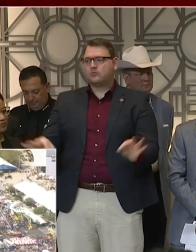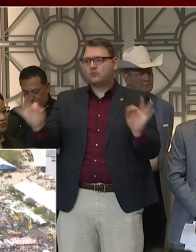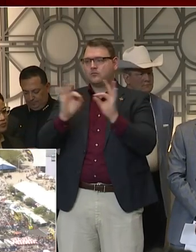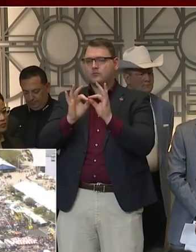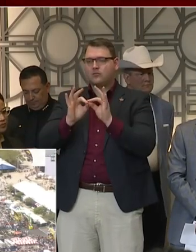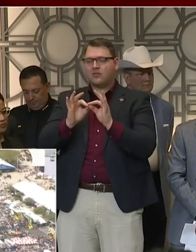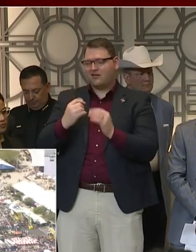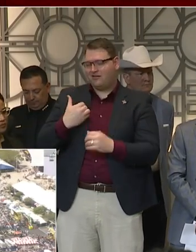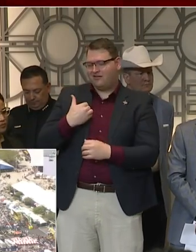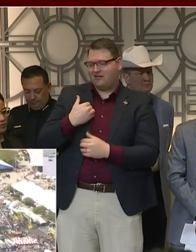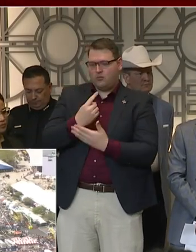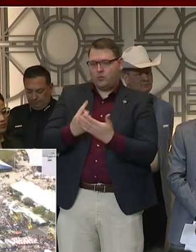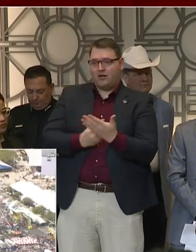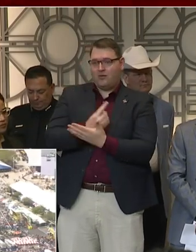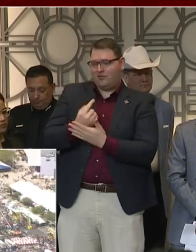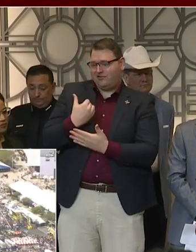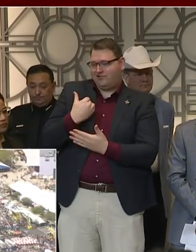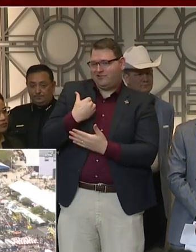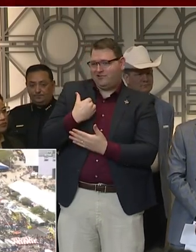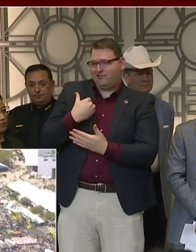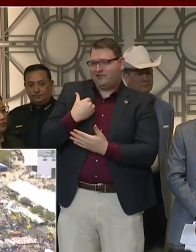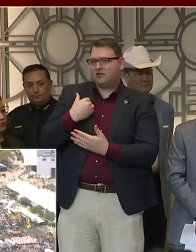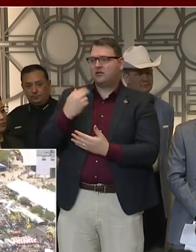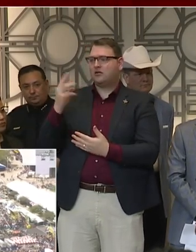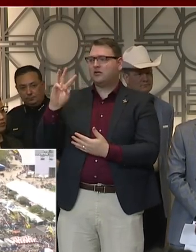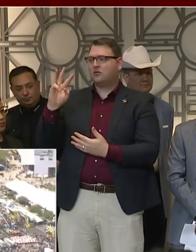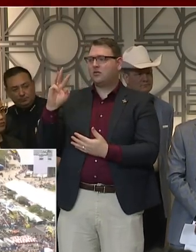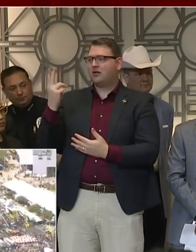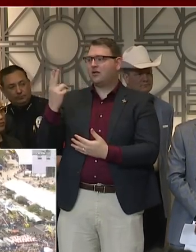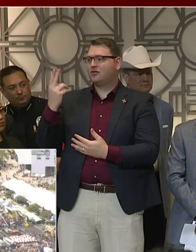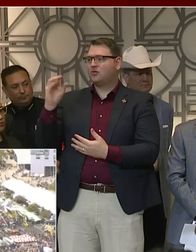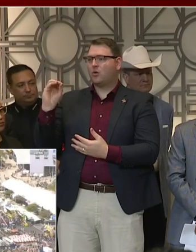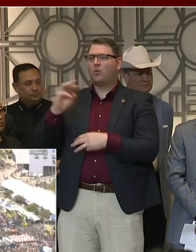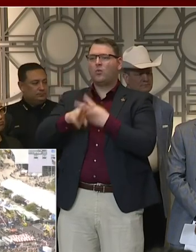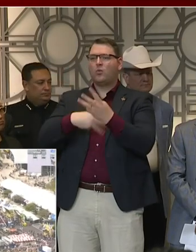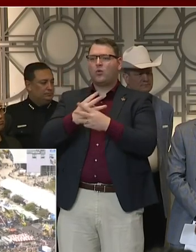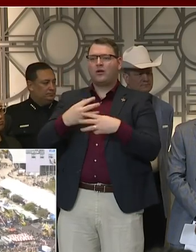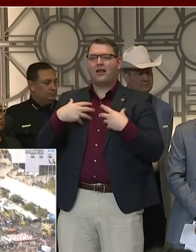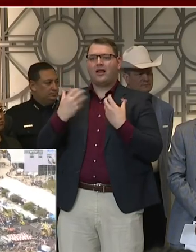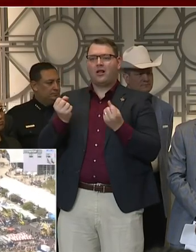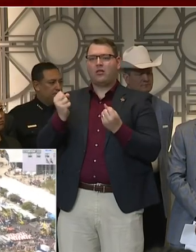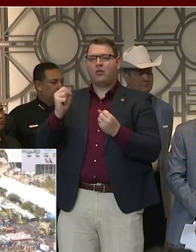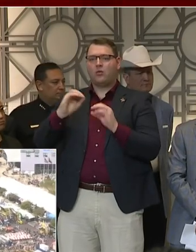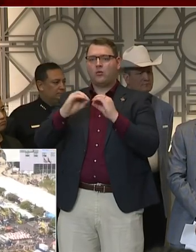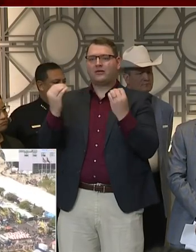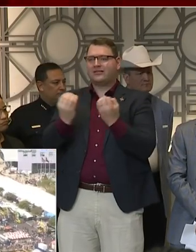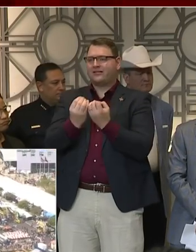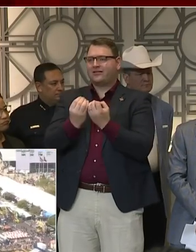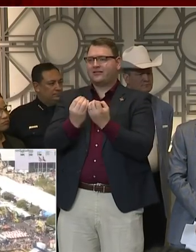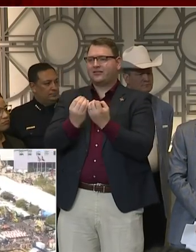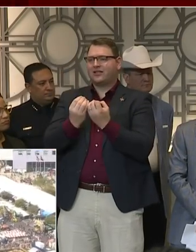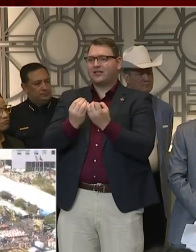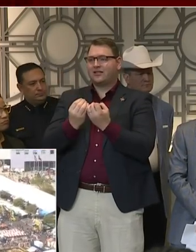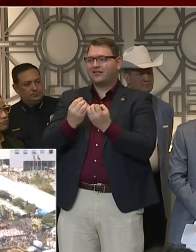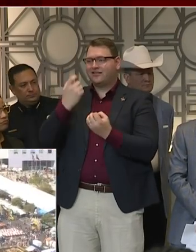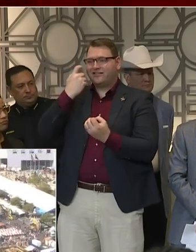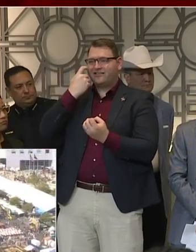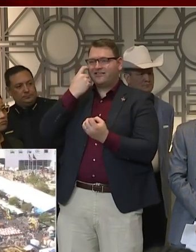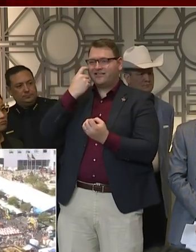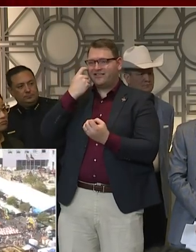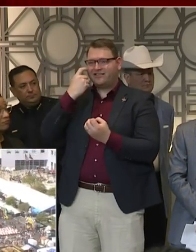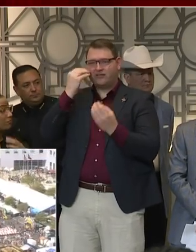hour has now declared COVID-19 a pandemic. And so that really highlights